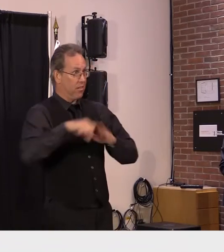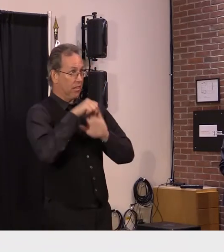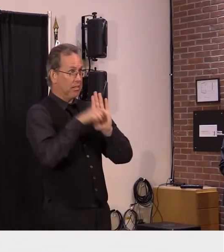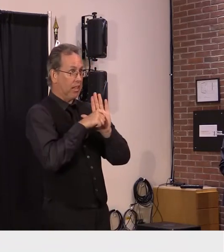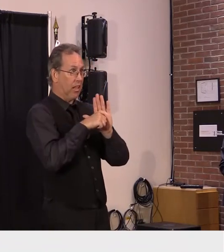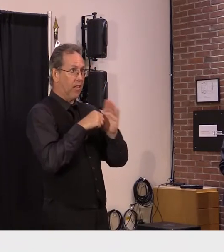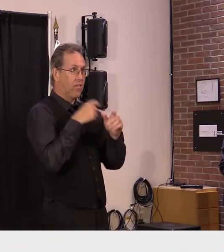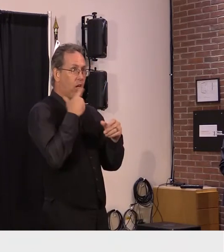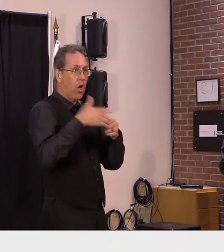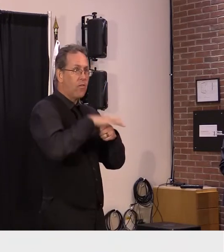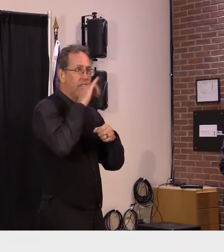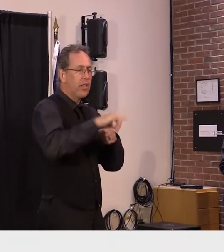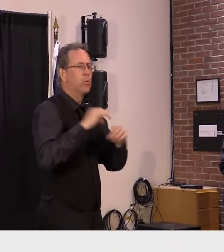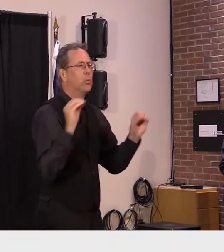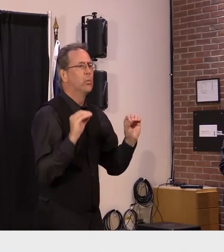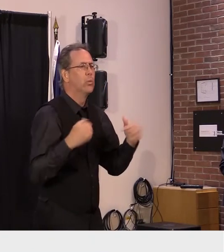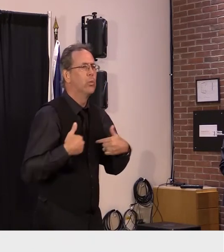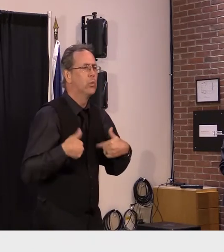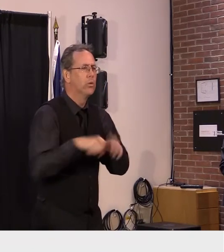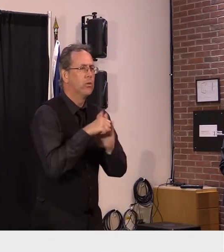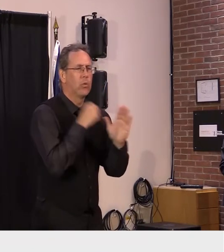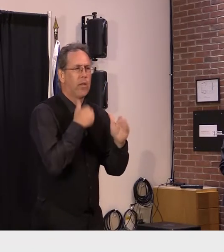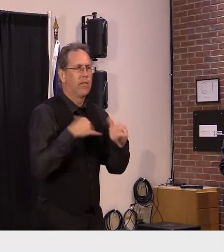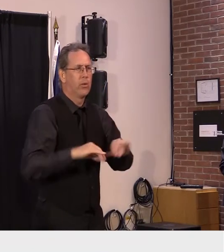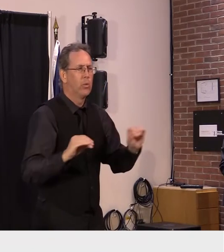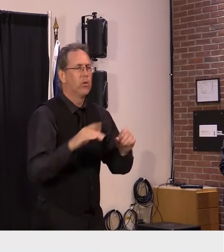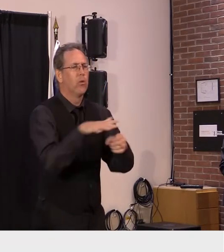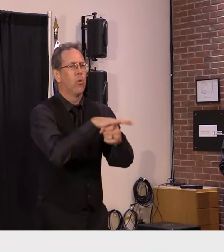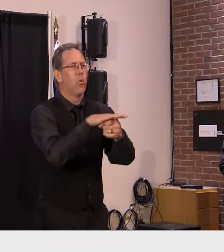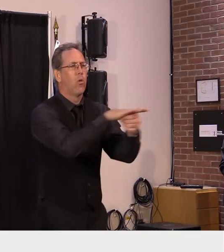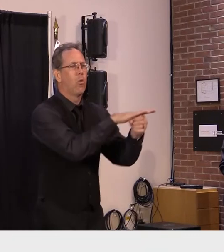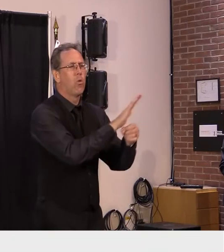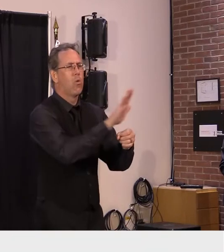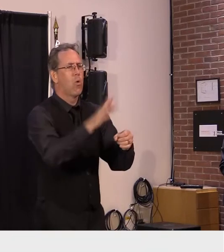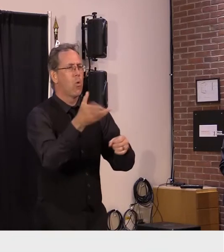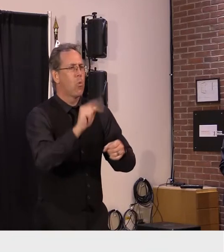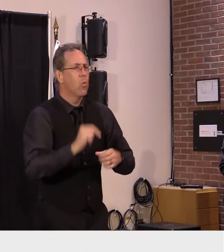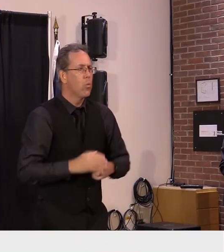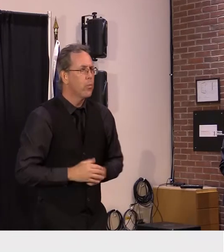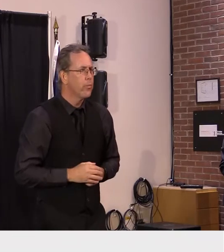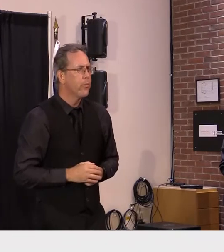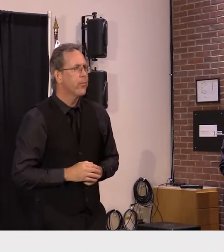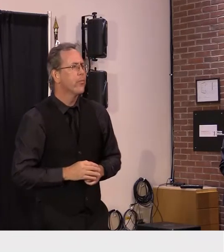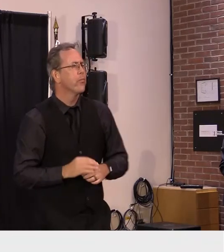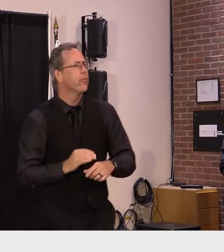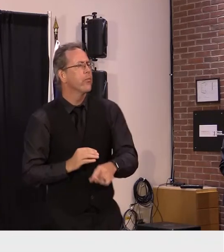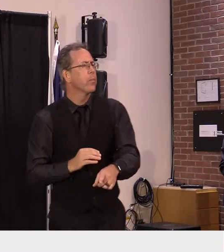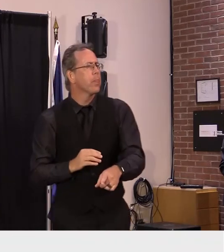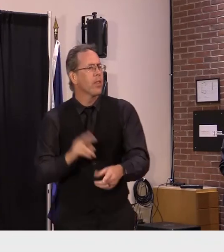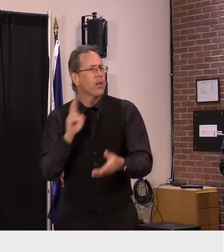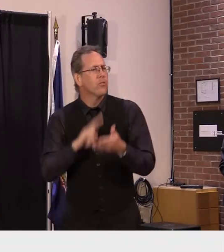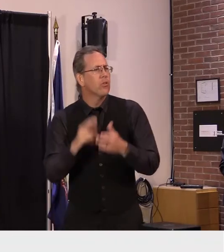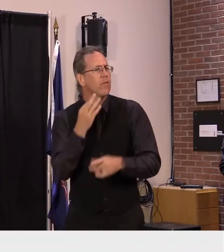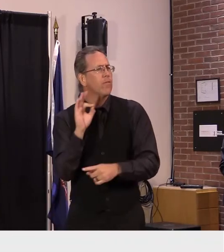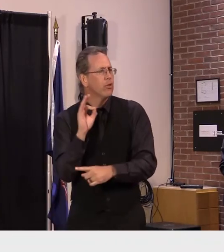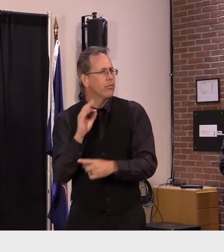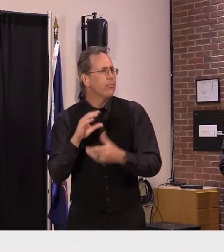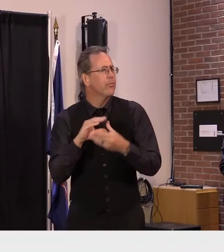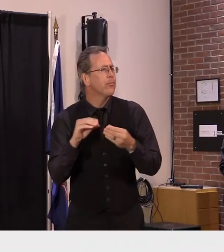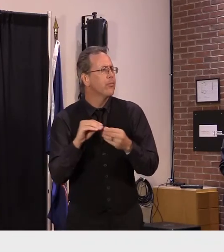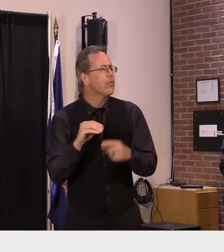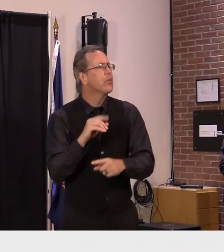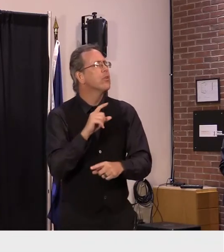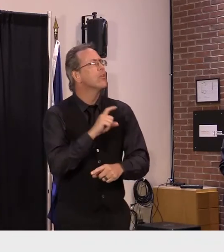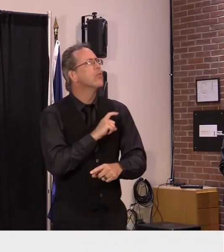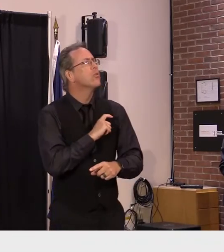those costs at the time at the moment secretary french the 2018 school security grants was yeah